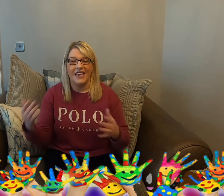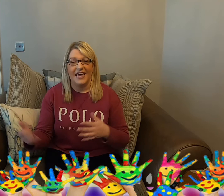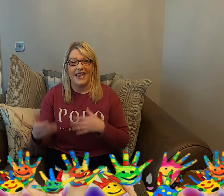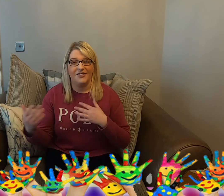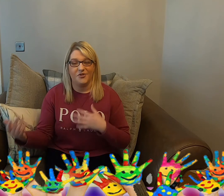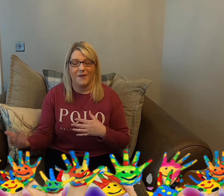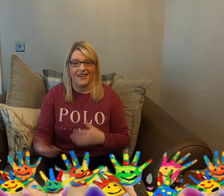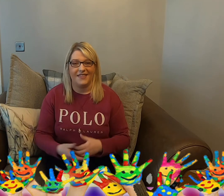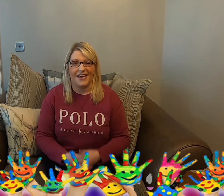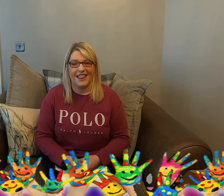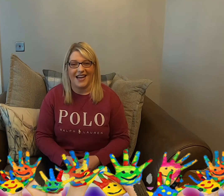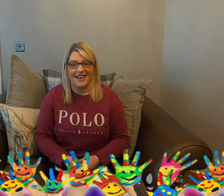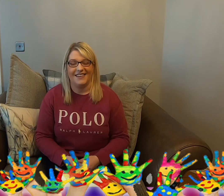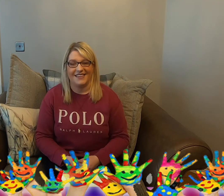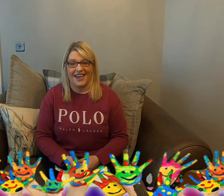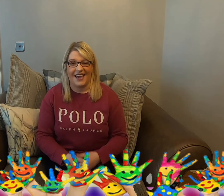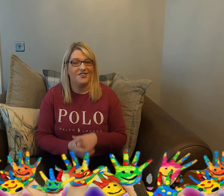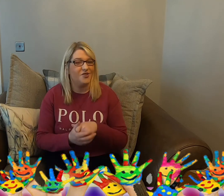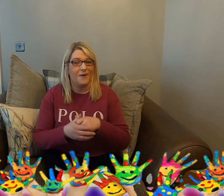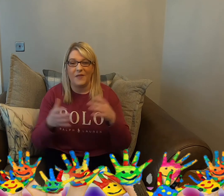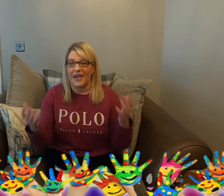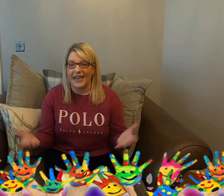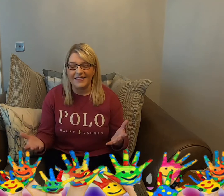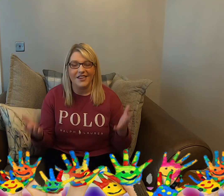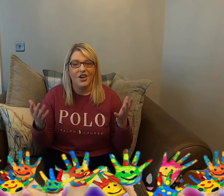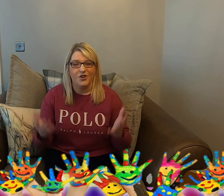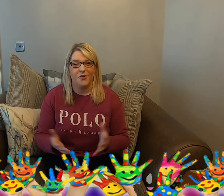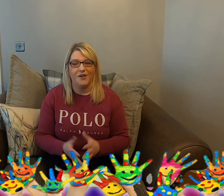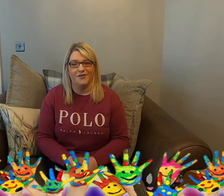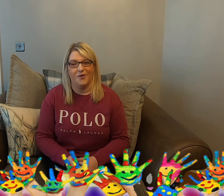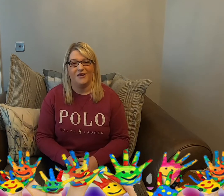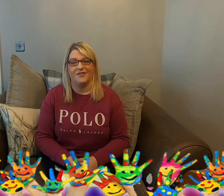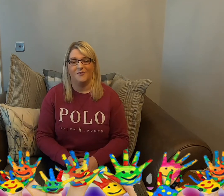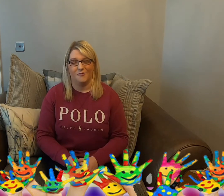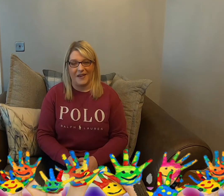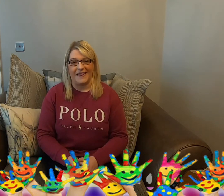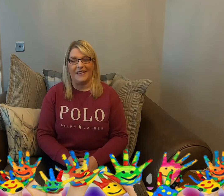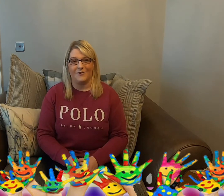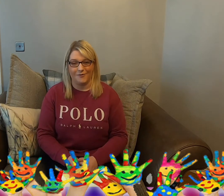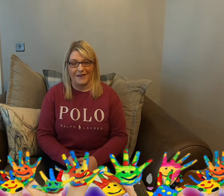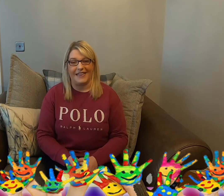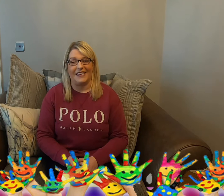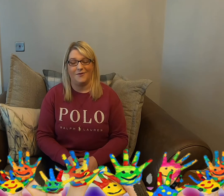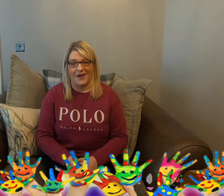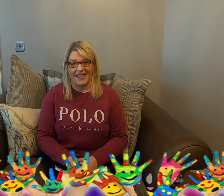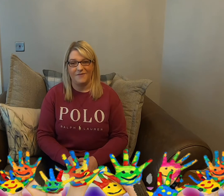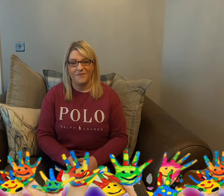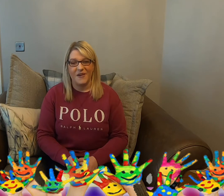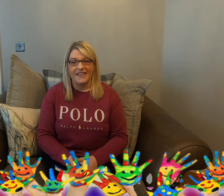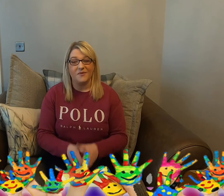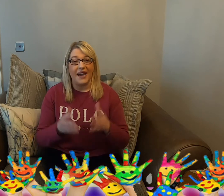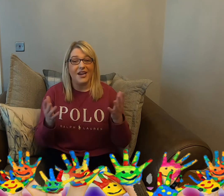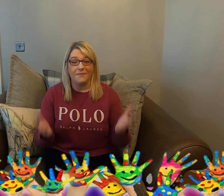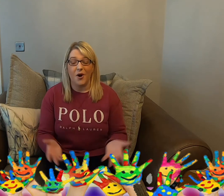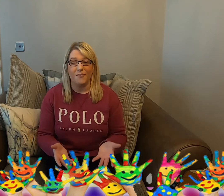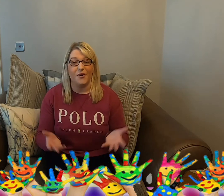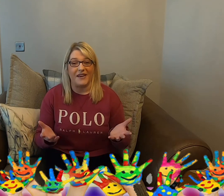each week that lies ahead. So by the end, you will know it really, really well. So I hope you're